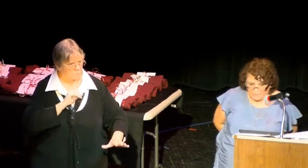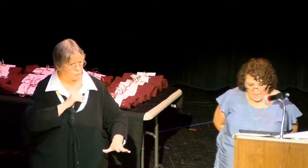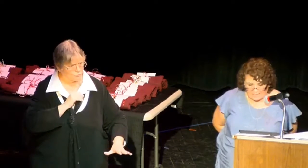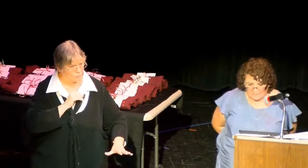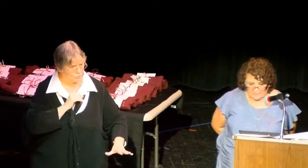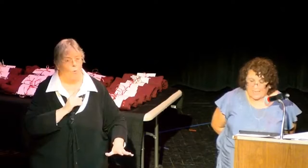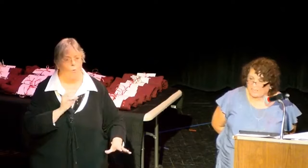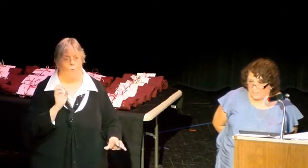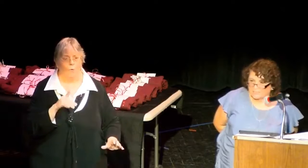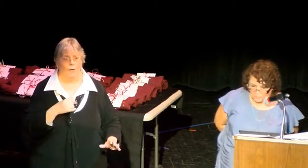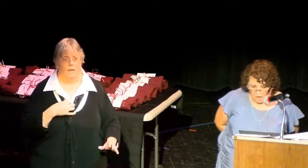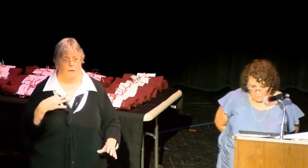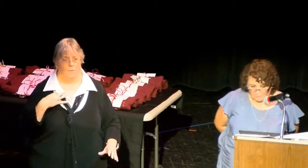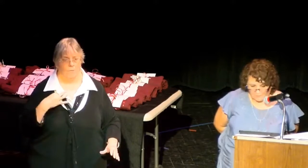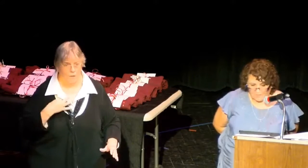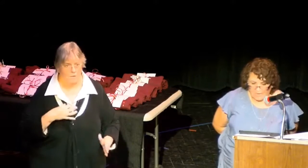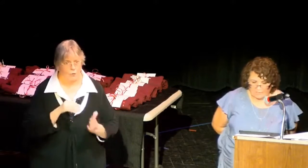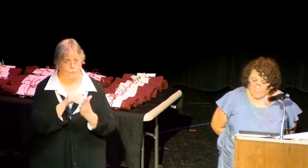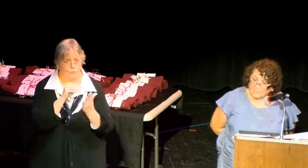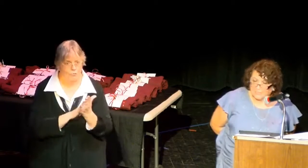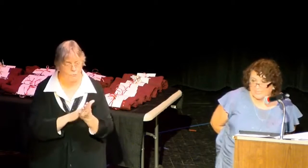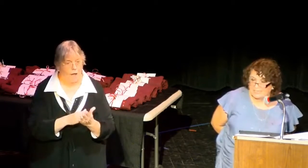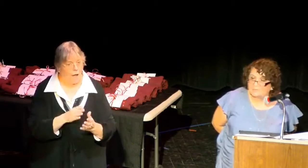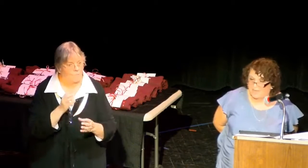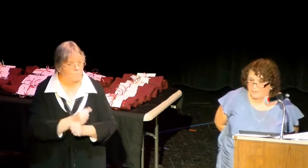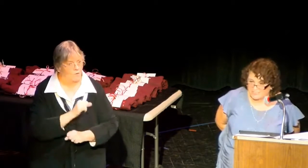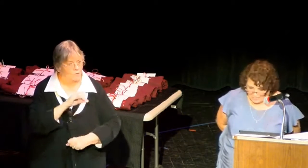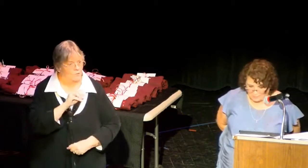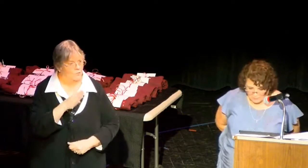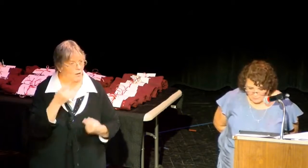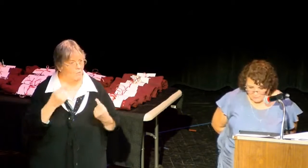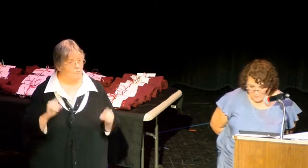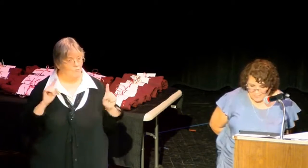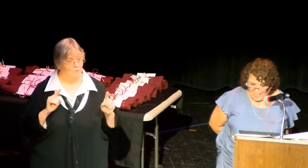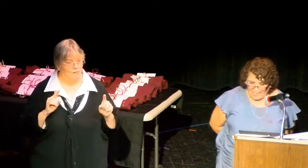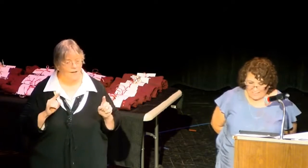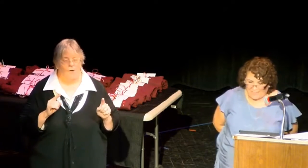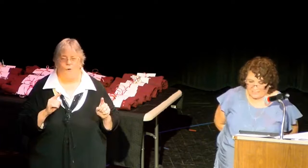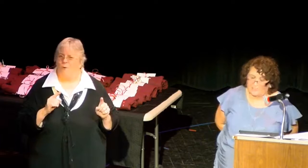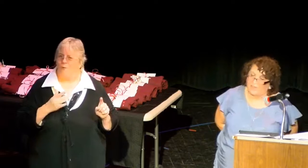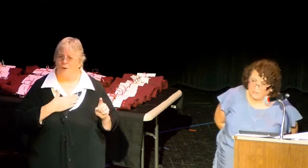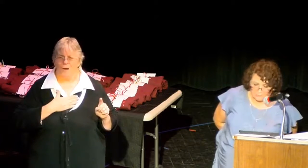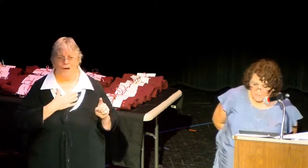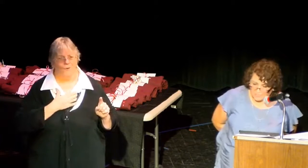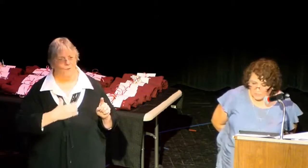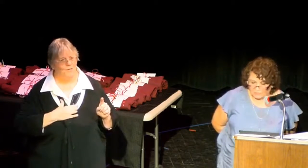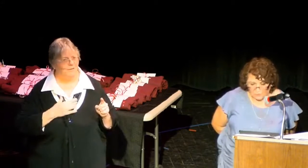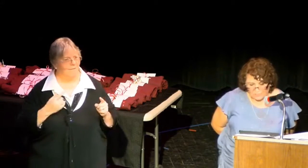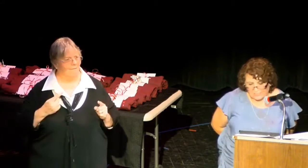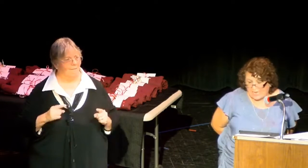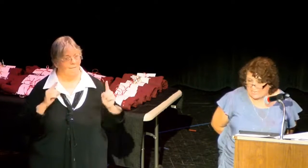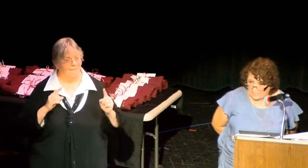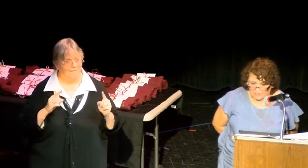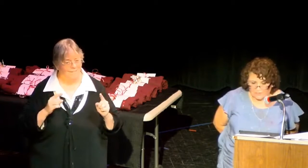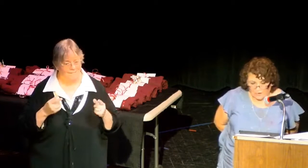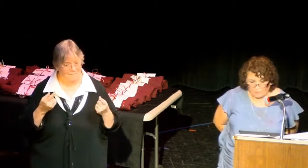So I applied and got the job. And ultimately, my wish came true. I have had the honor and pleasure of